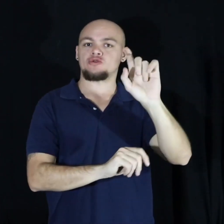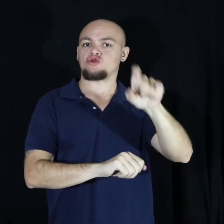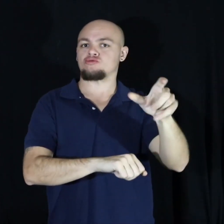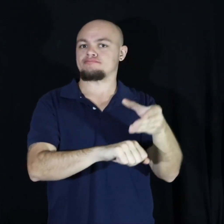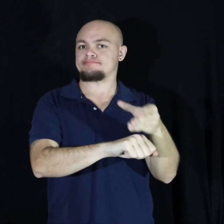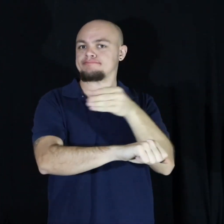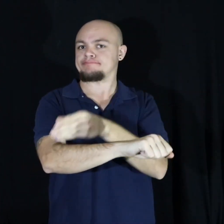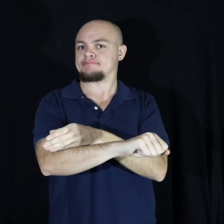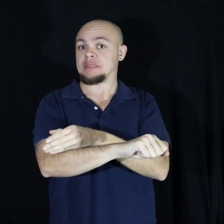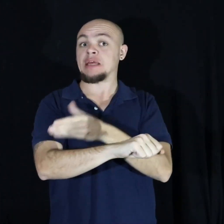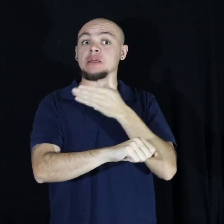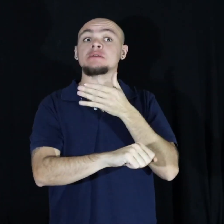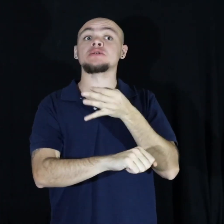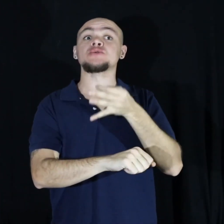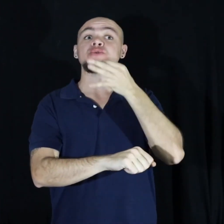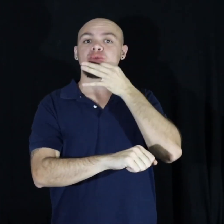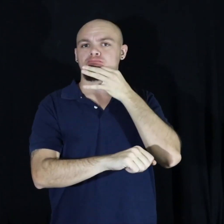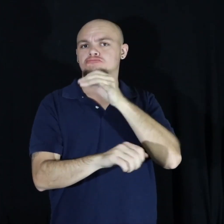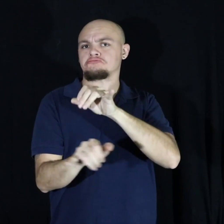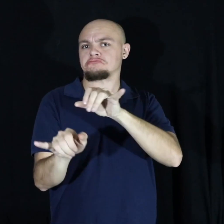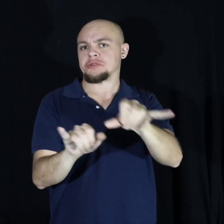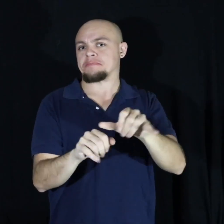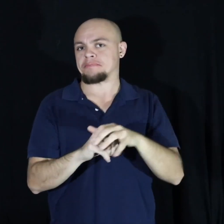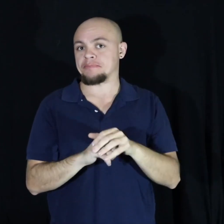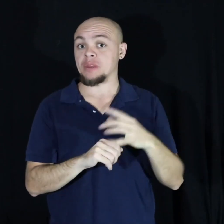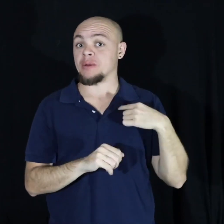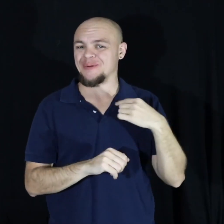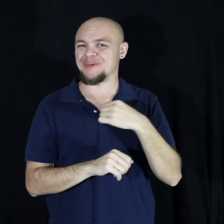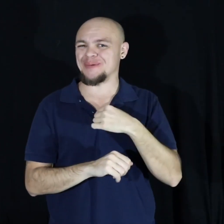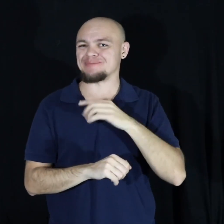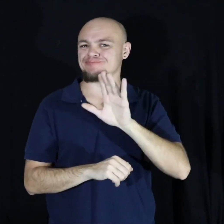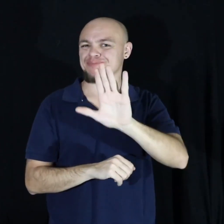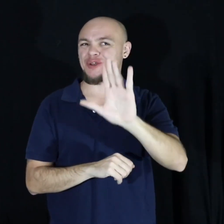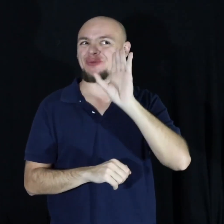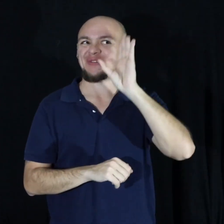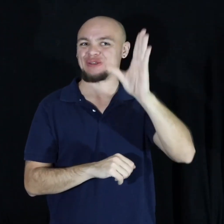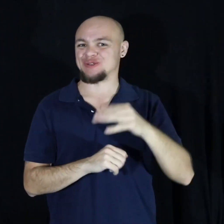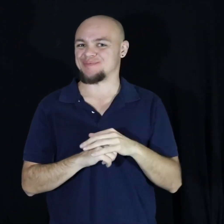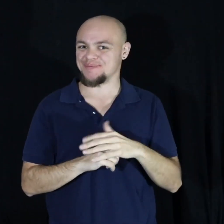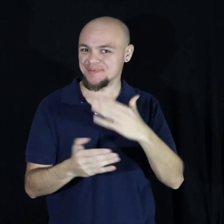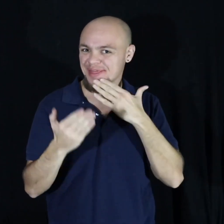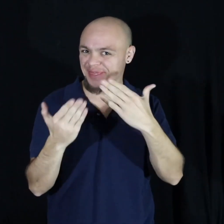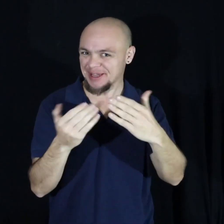ones because we are the future thank you